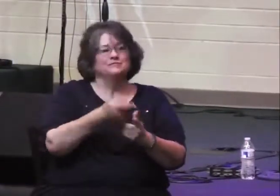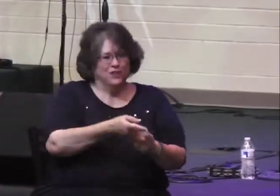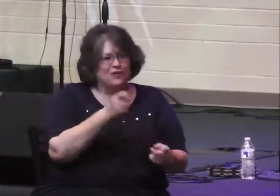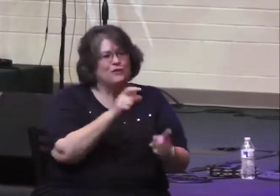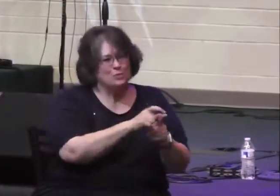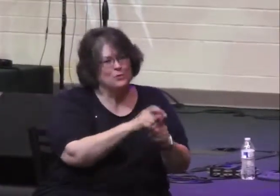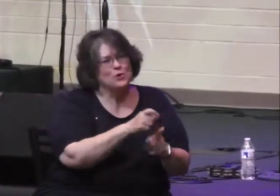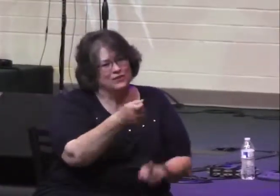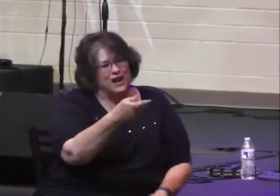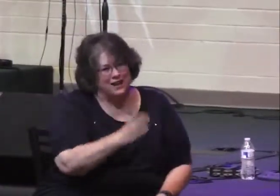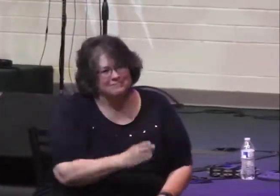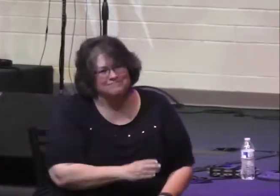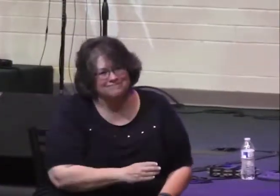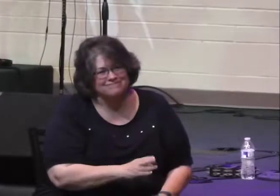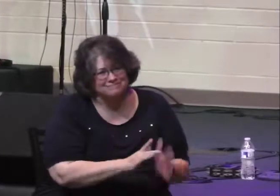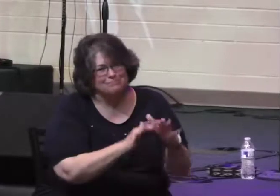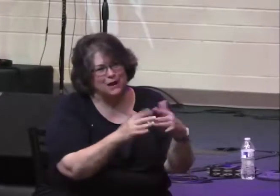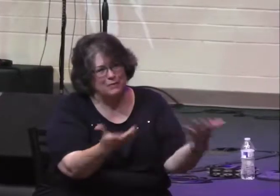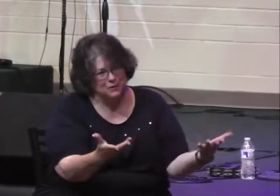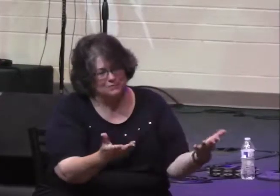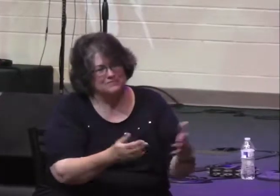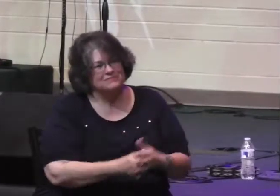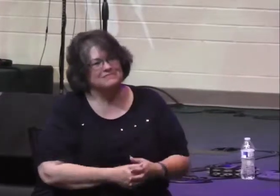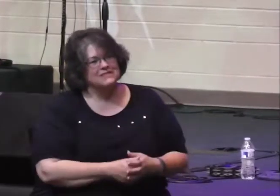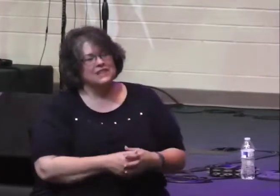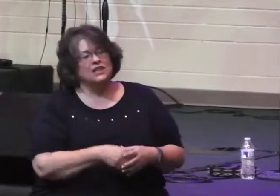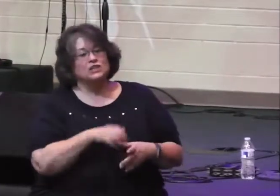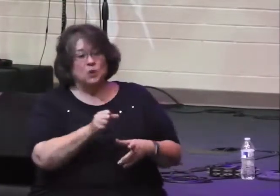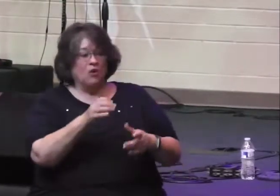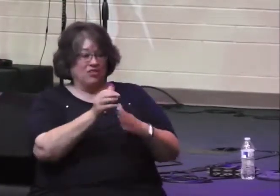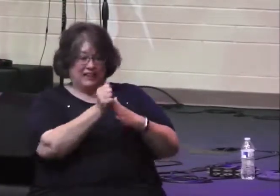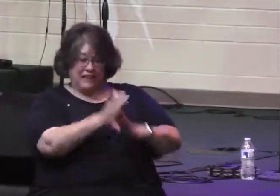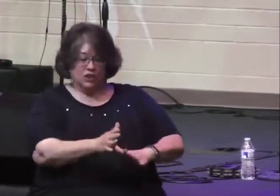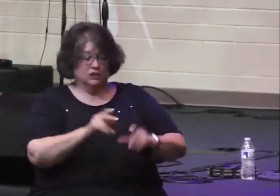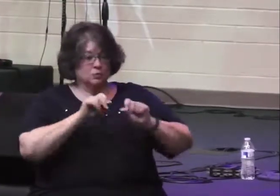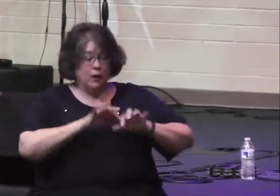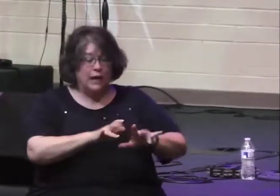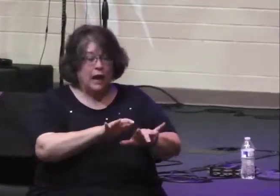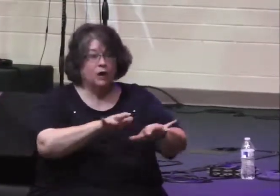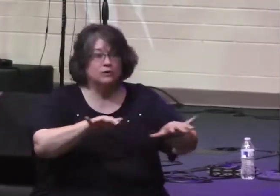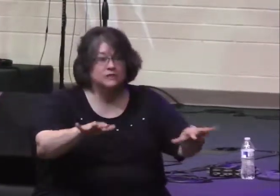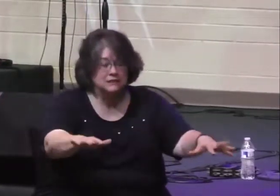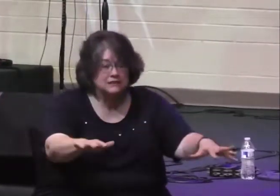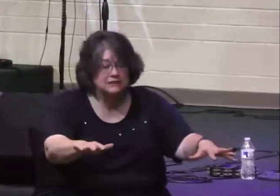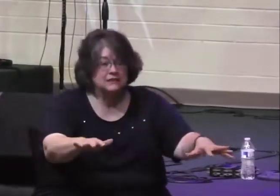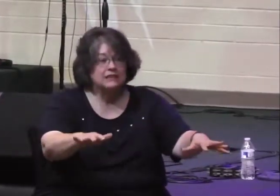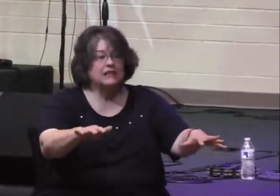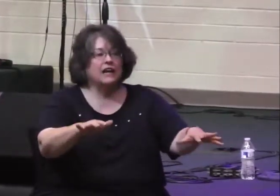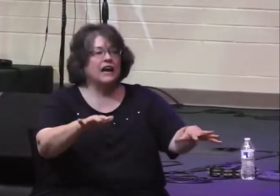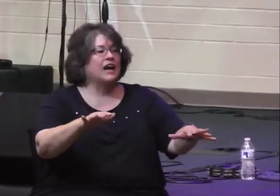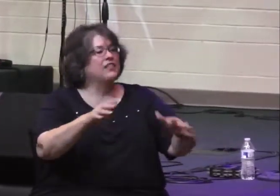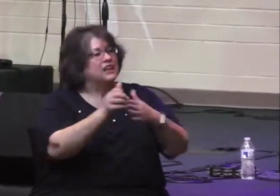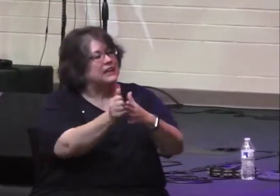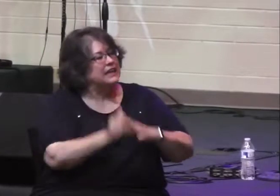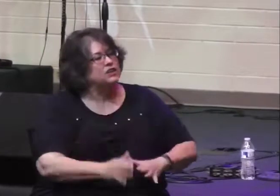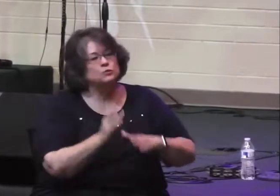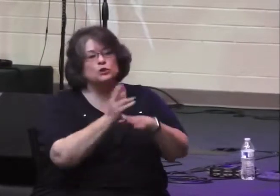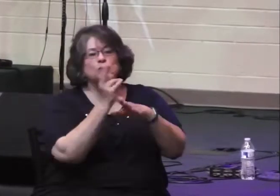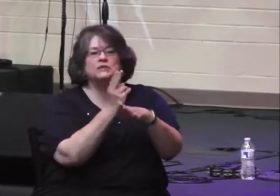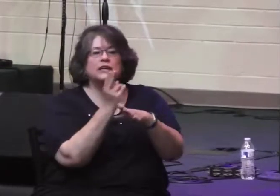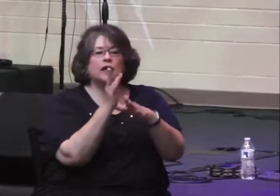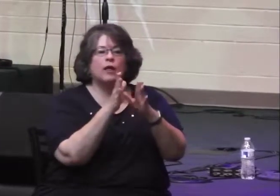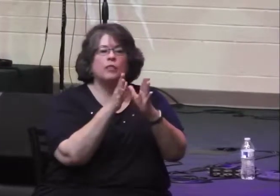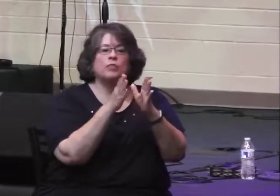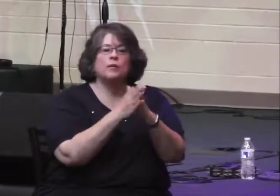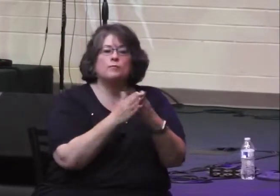So this is why as these teachers go out, we call this religious education by extension, but as they go out and do